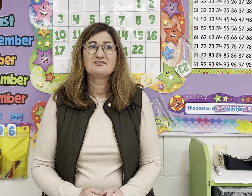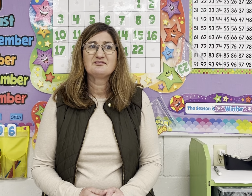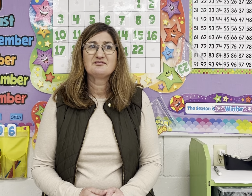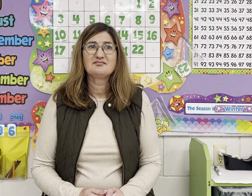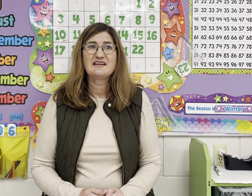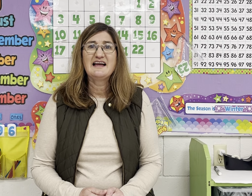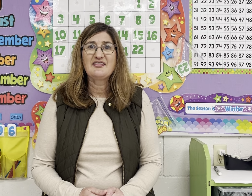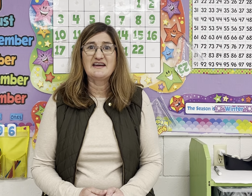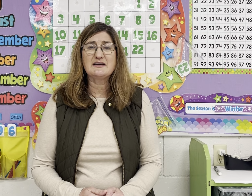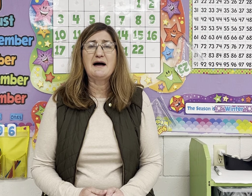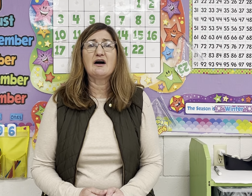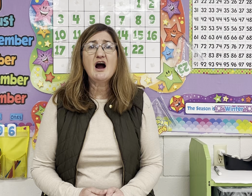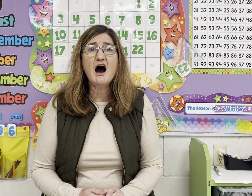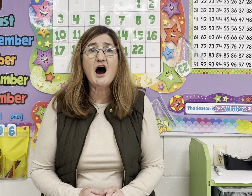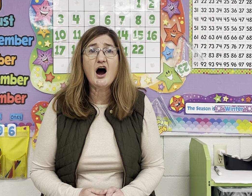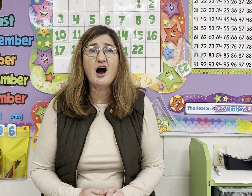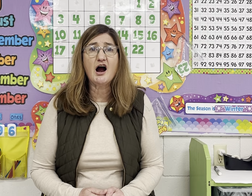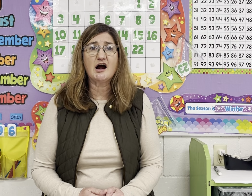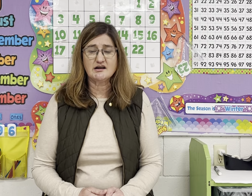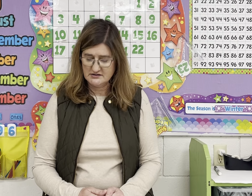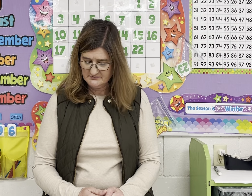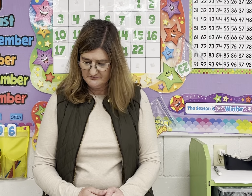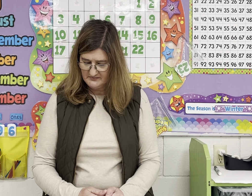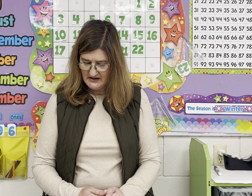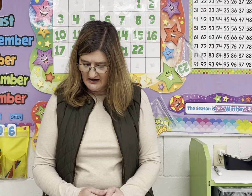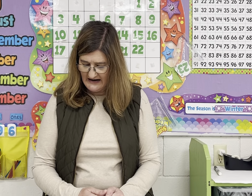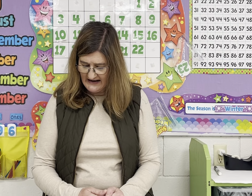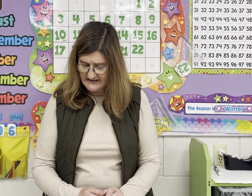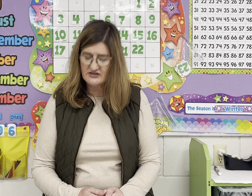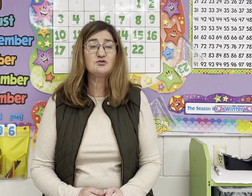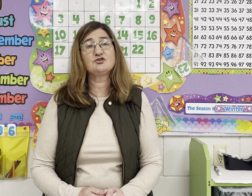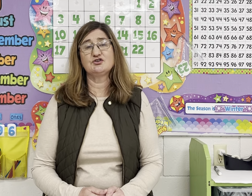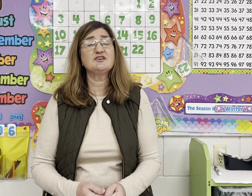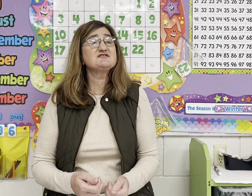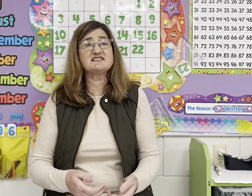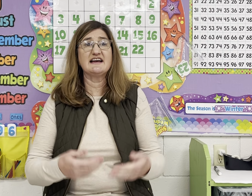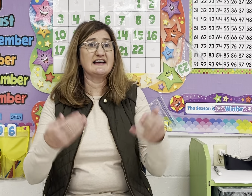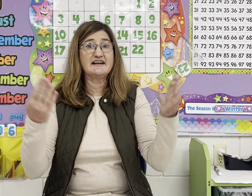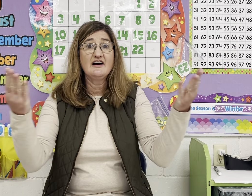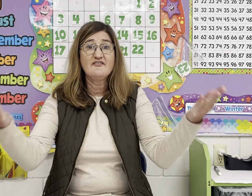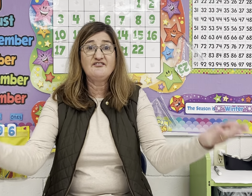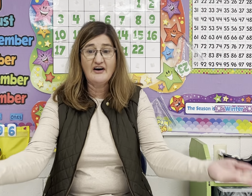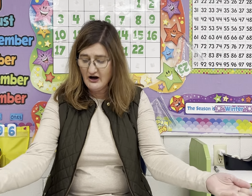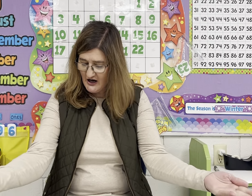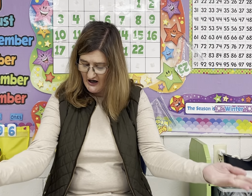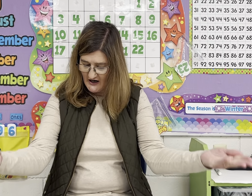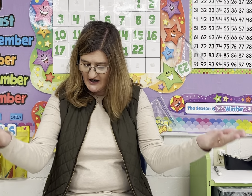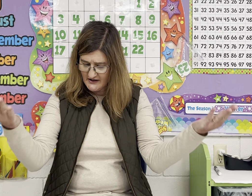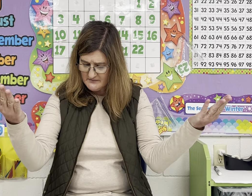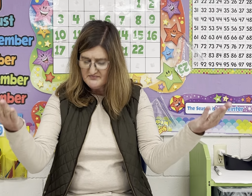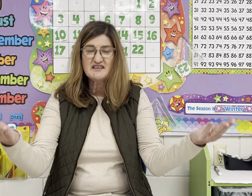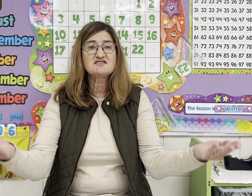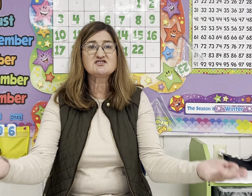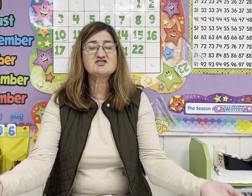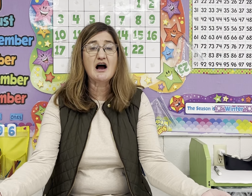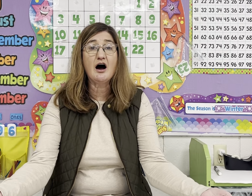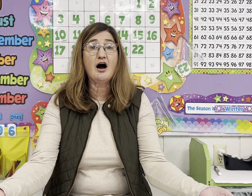Think about car. All right, you could have said far, star,